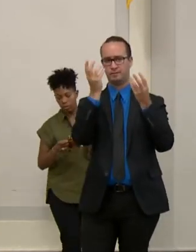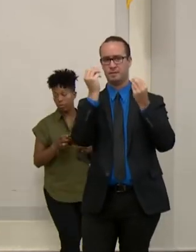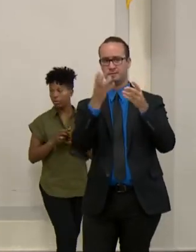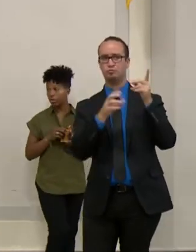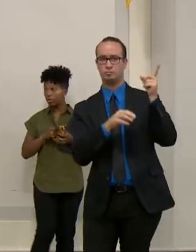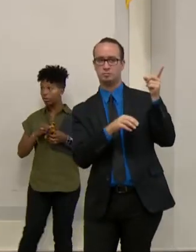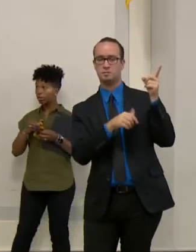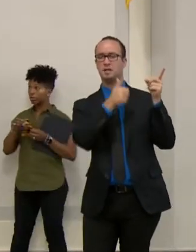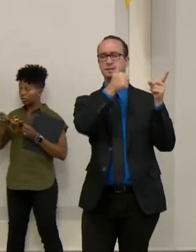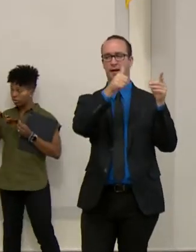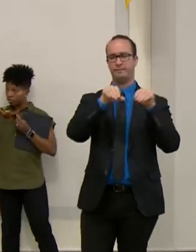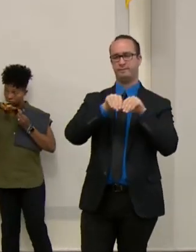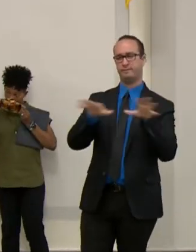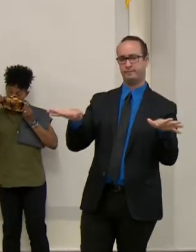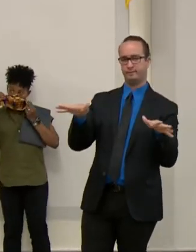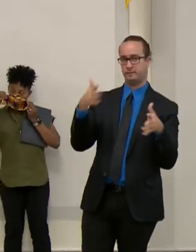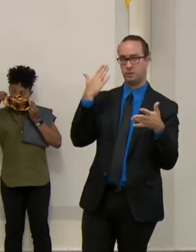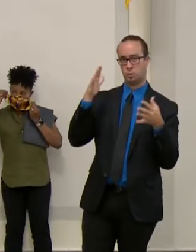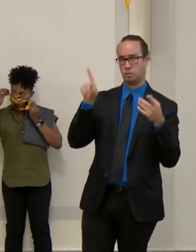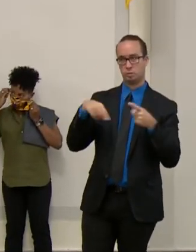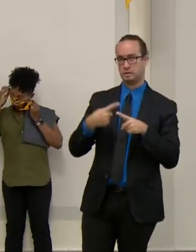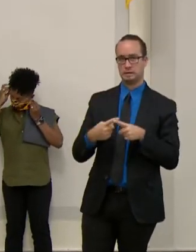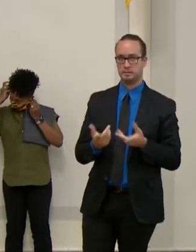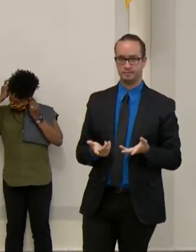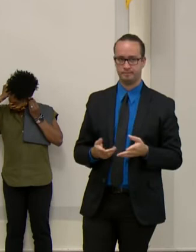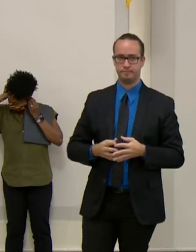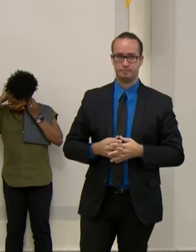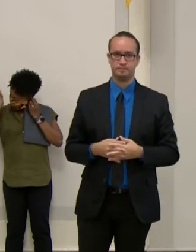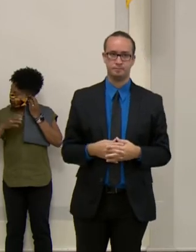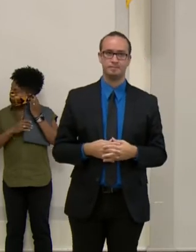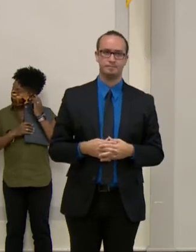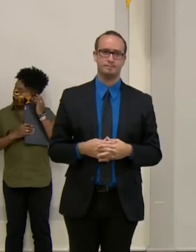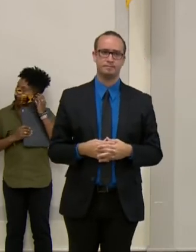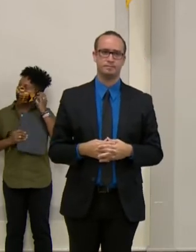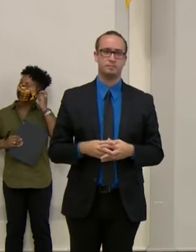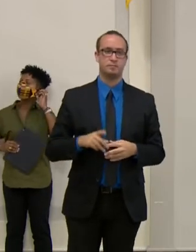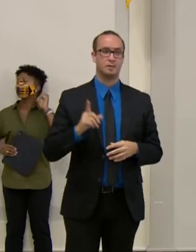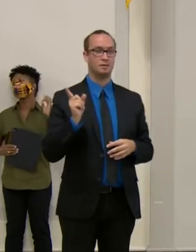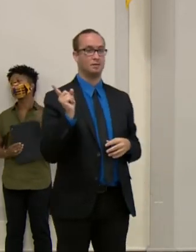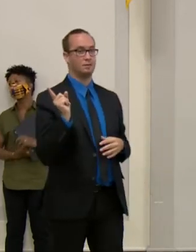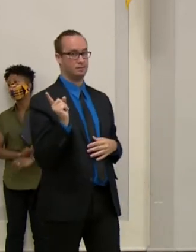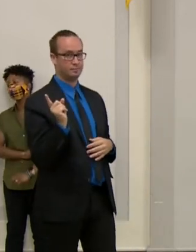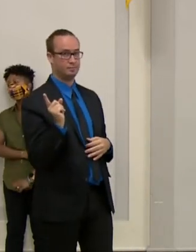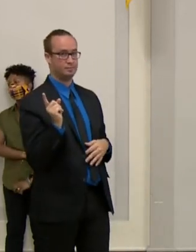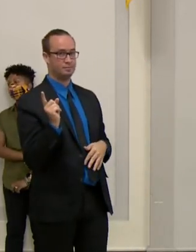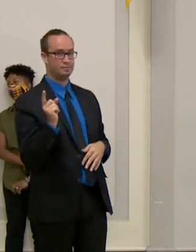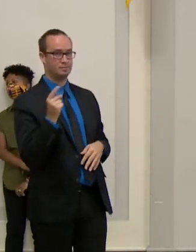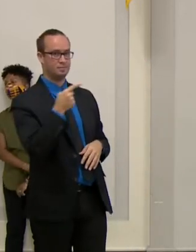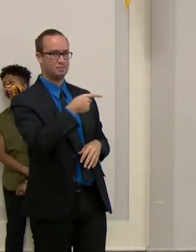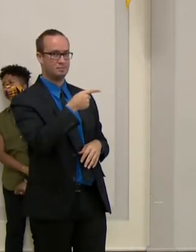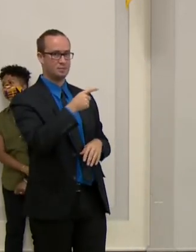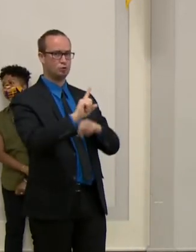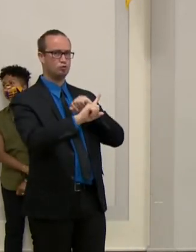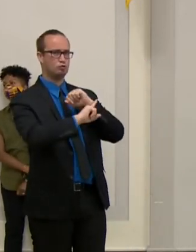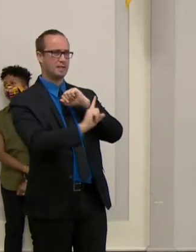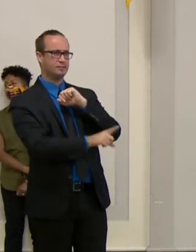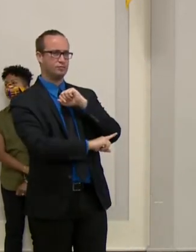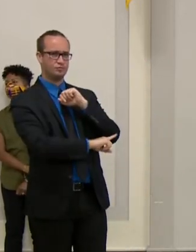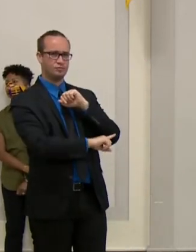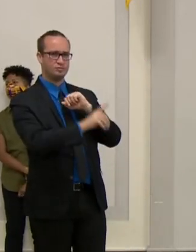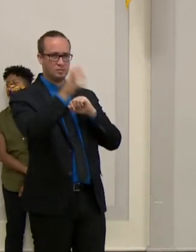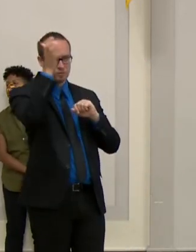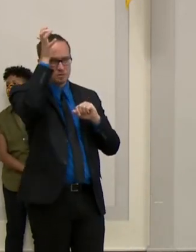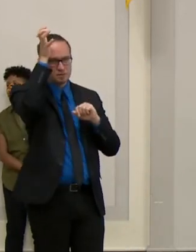Question for the mayor, regarding trash, I'm curious to know, I know contractors are coming the next month or two on board, but what else can the city do in the